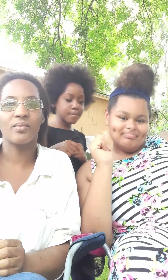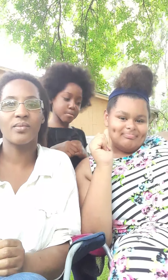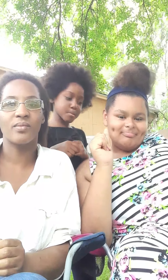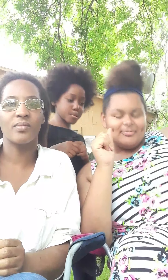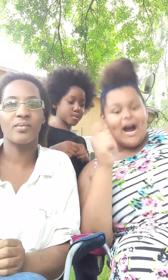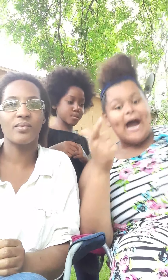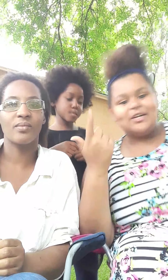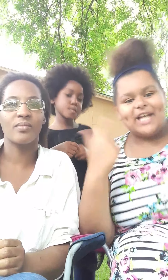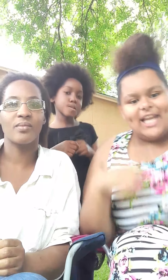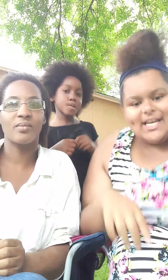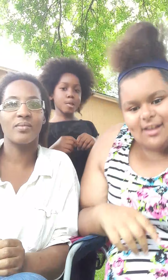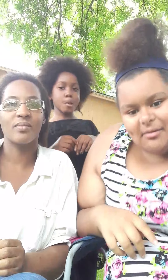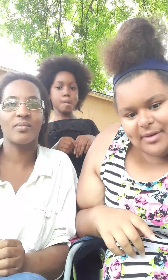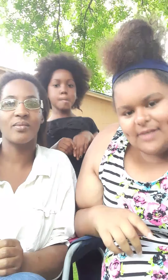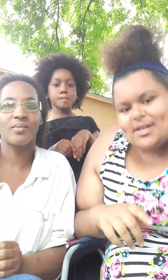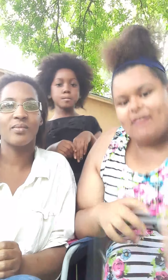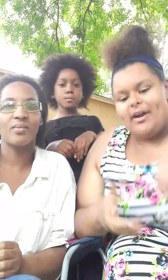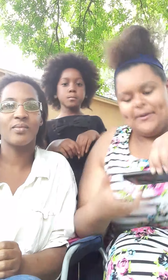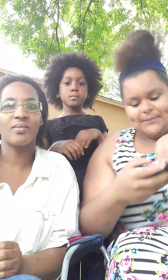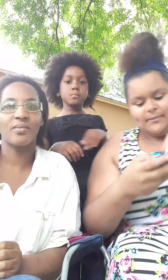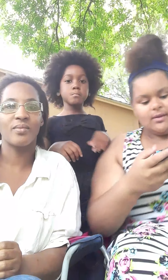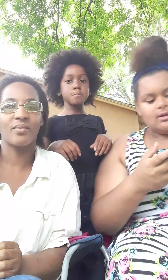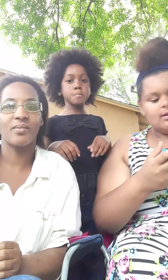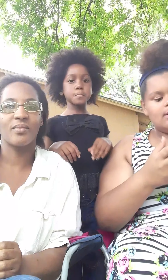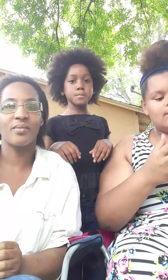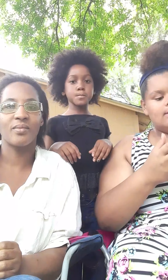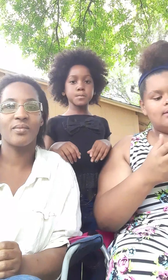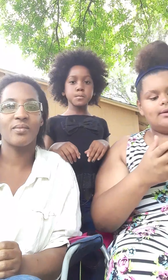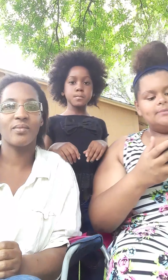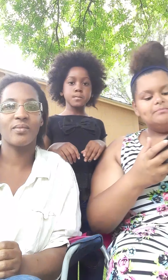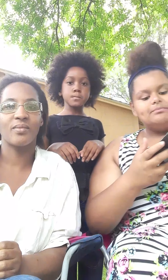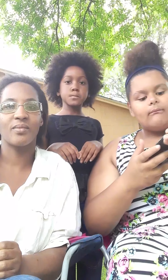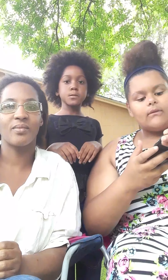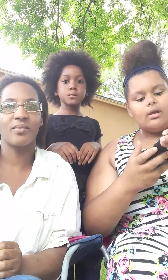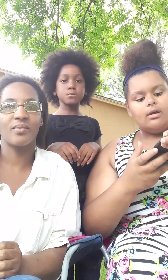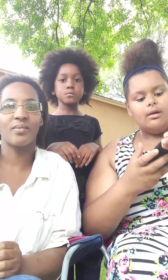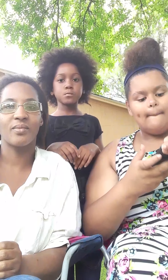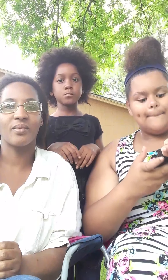I know that last one But it was alright Yo Try to do your best But